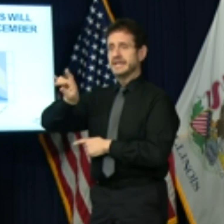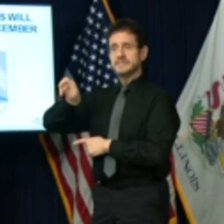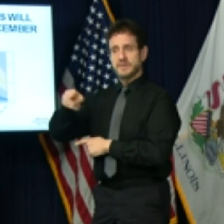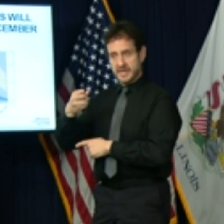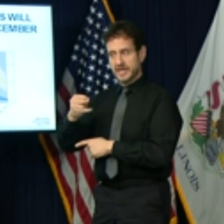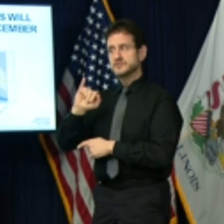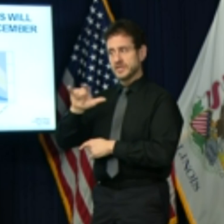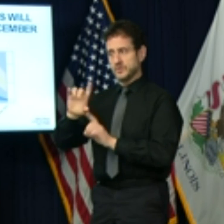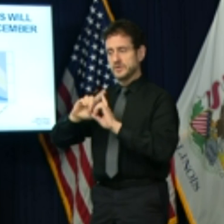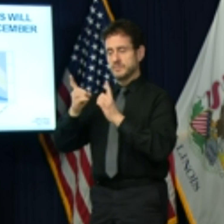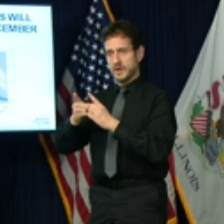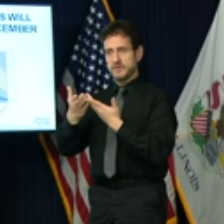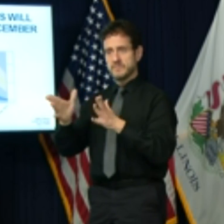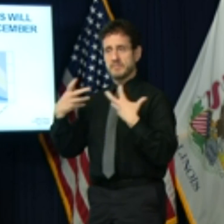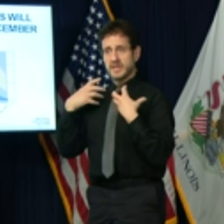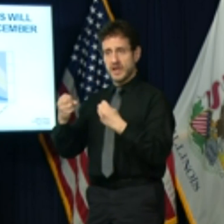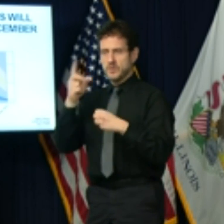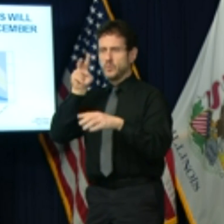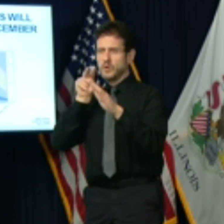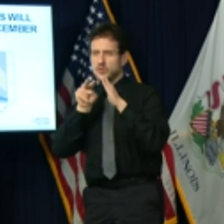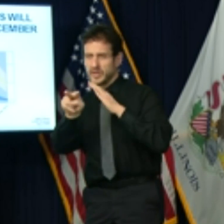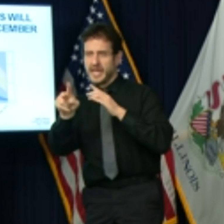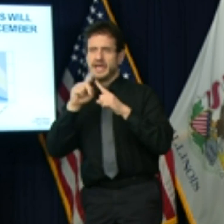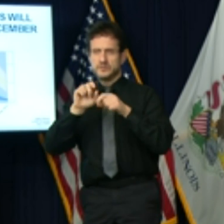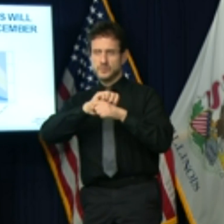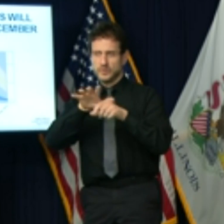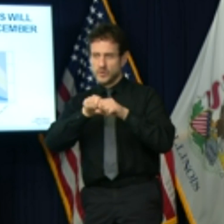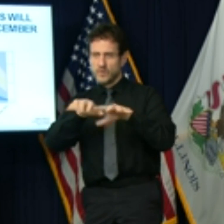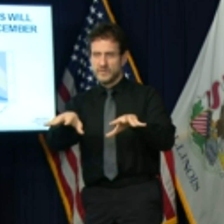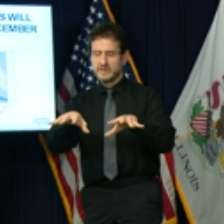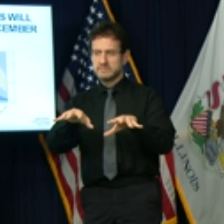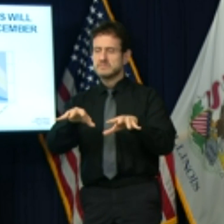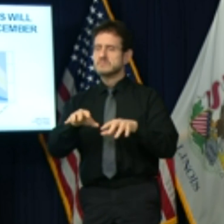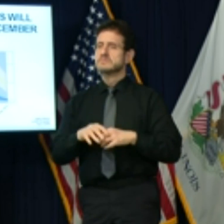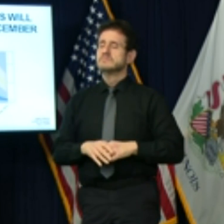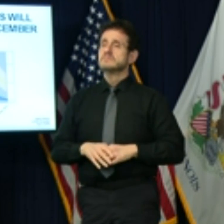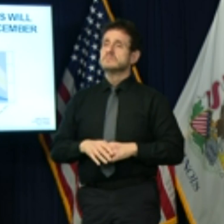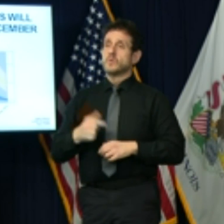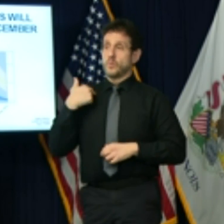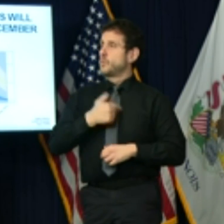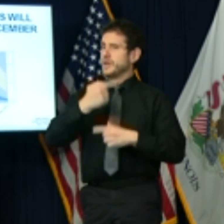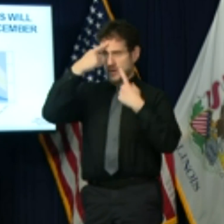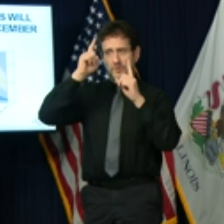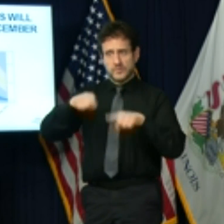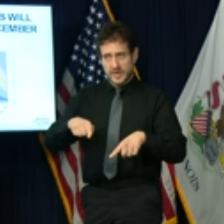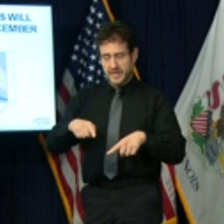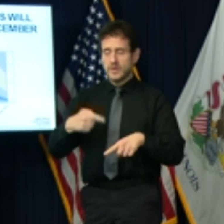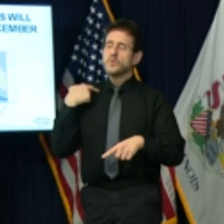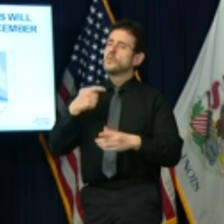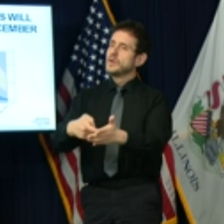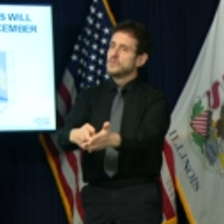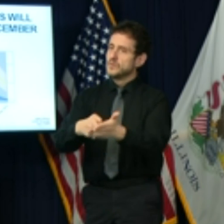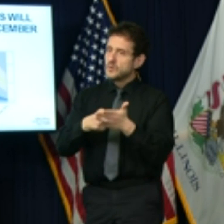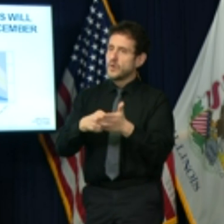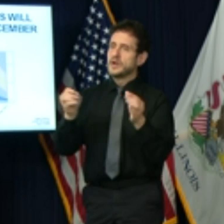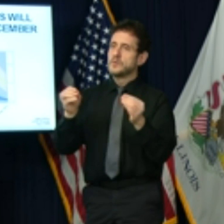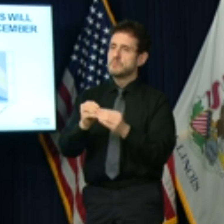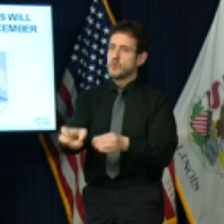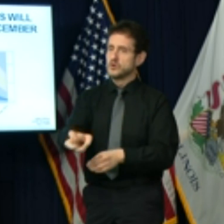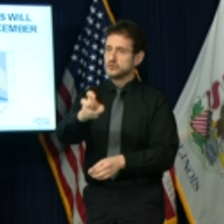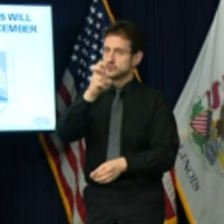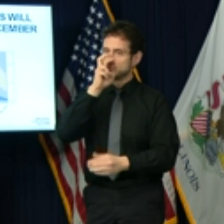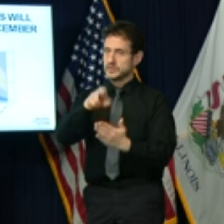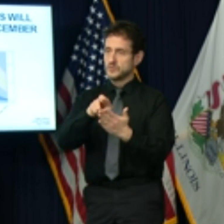outcomes in the COVID-19 pandemic agree that without additional mitigations, this